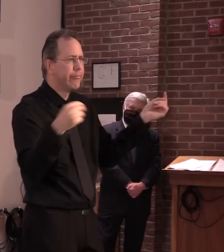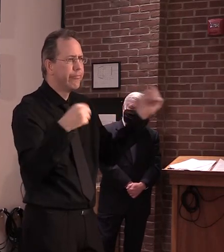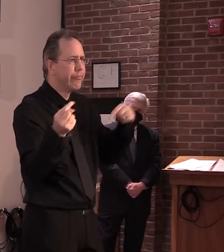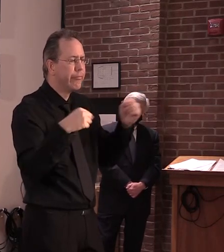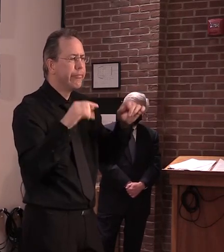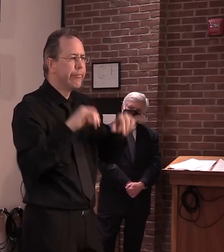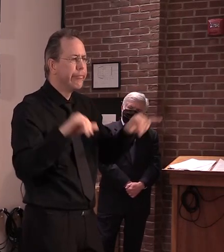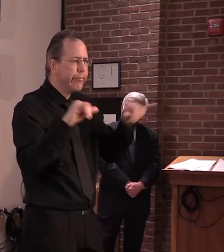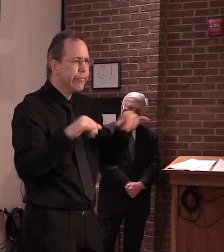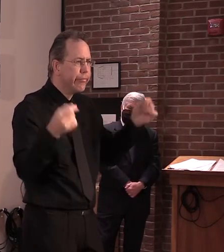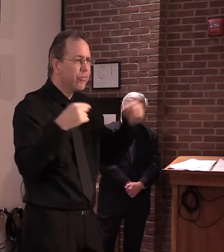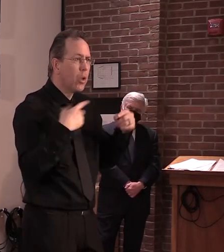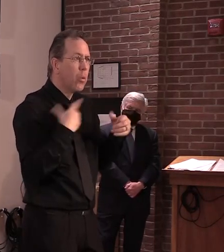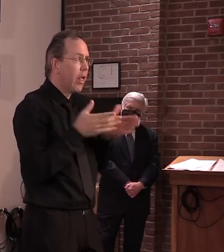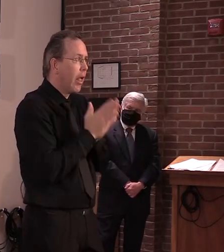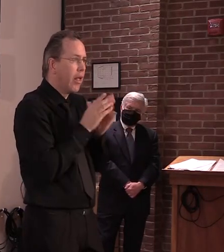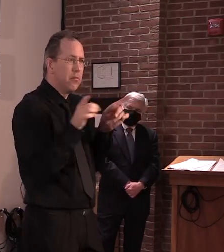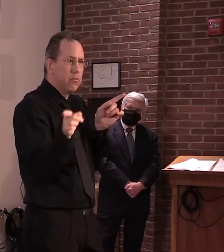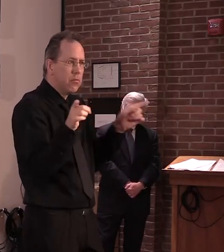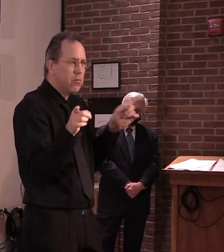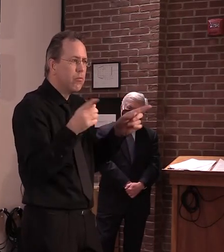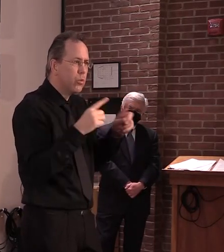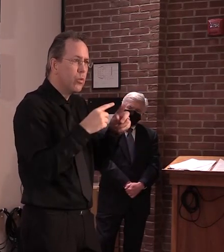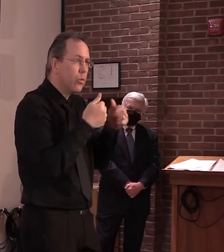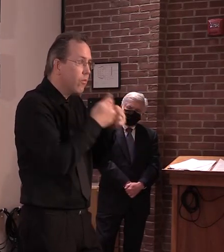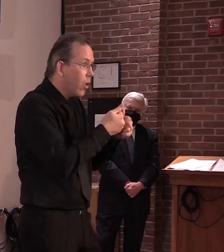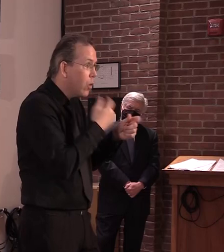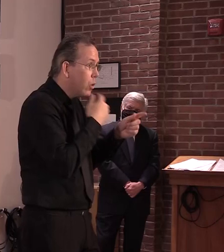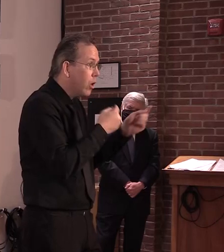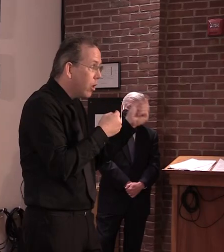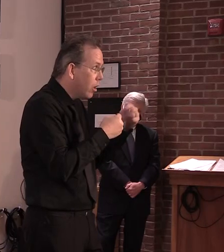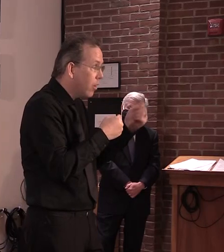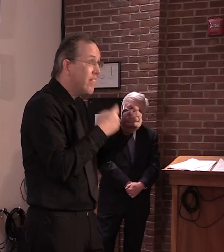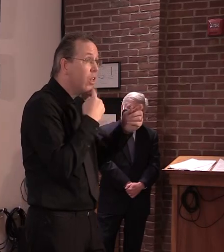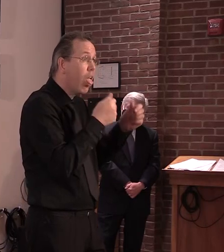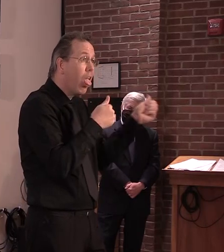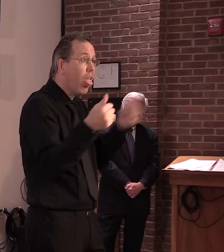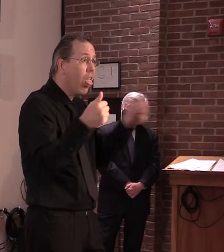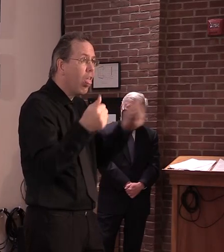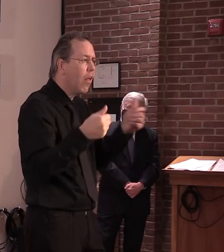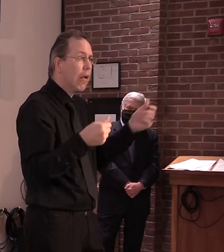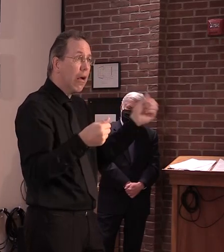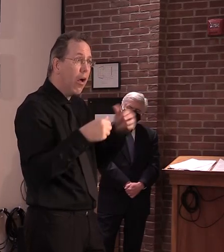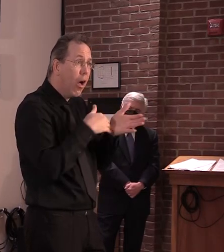to not commute and for them to come into the state and stay a while.